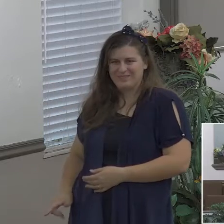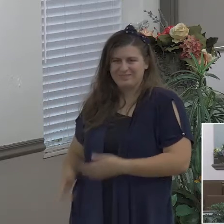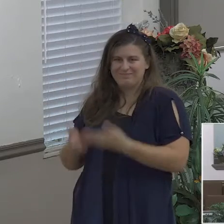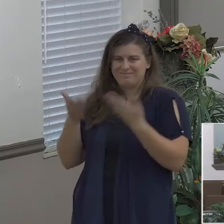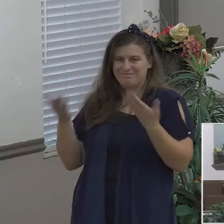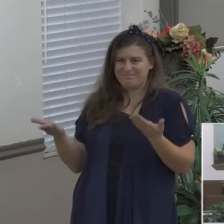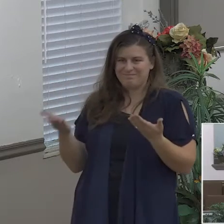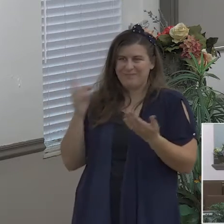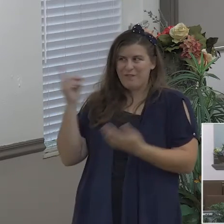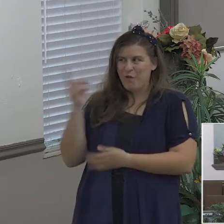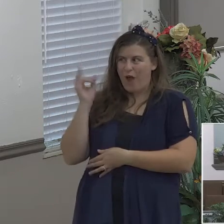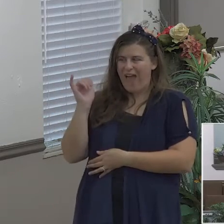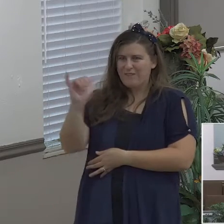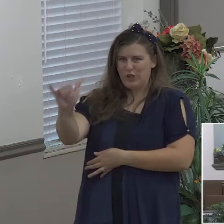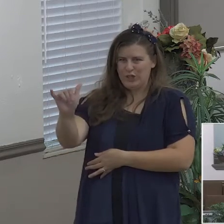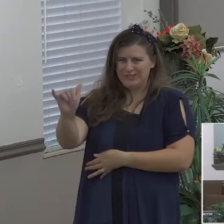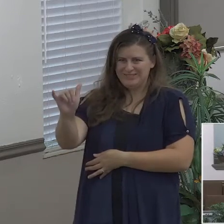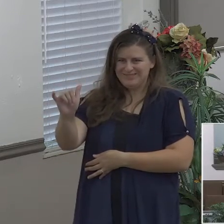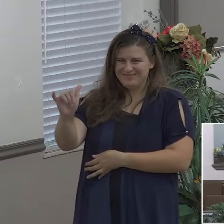it has to be given over